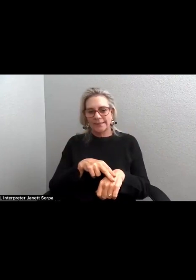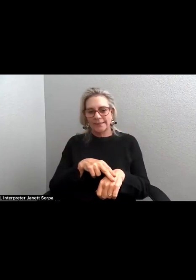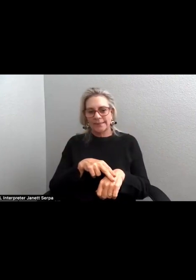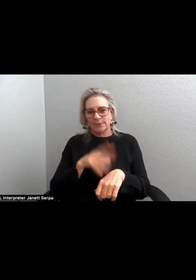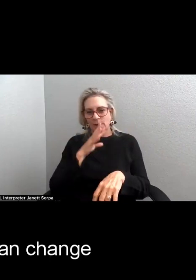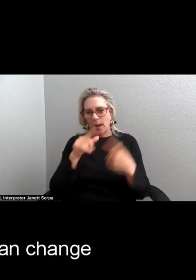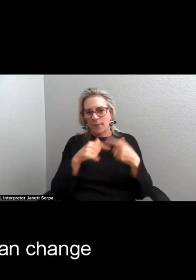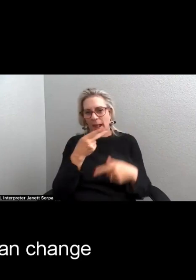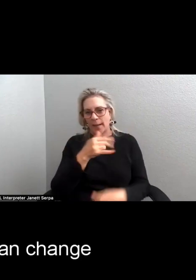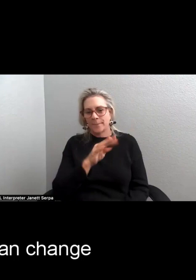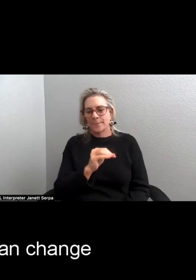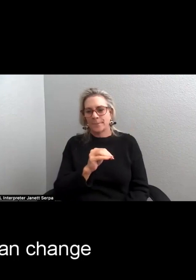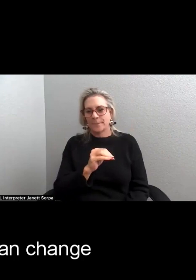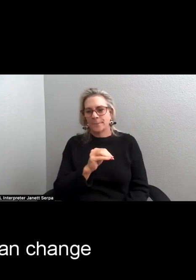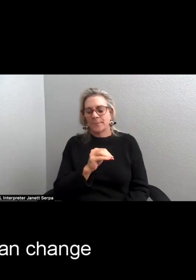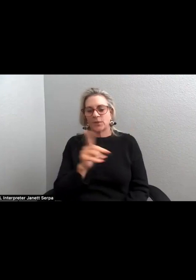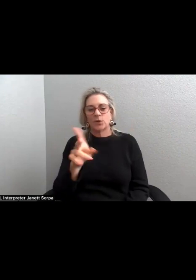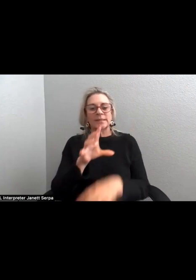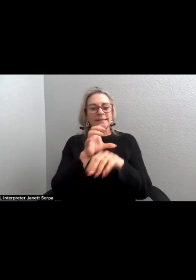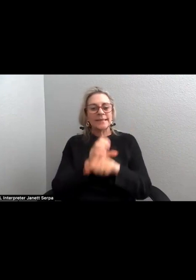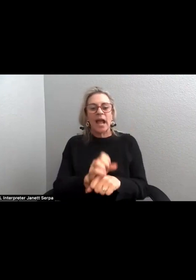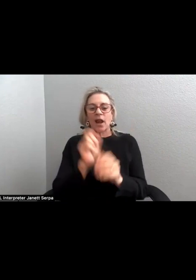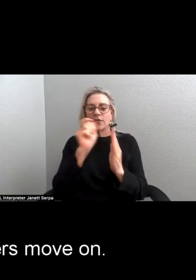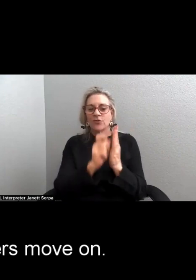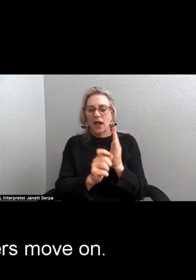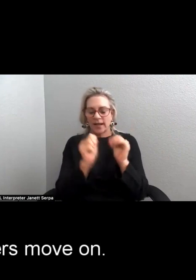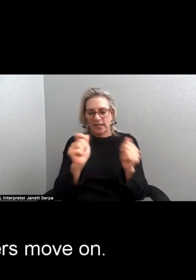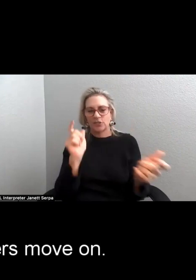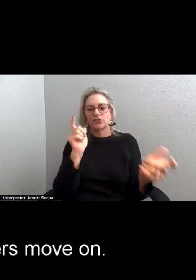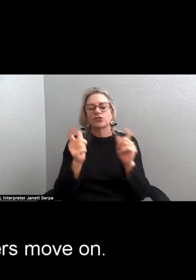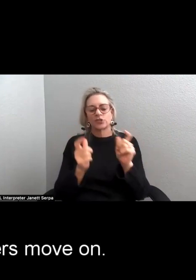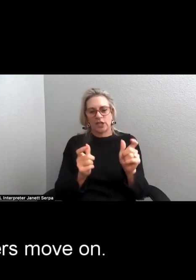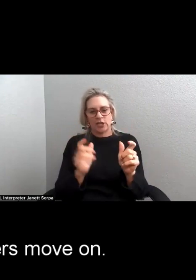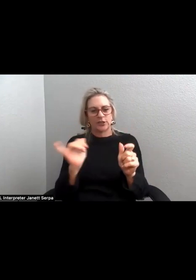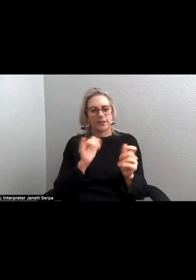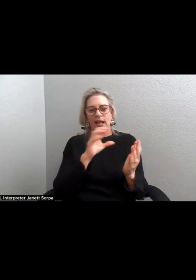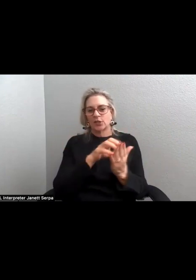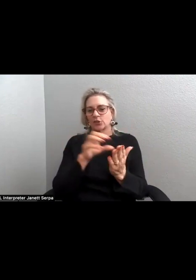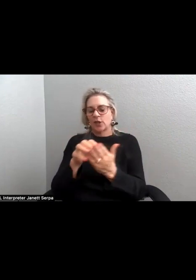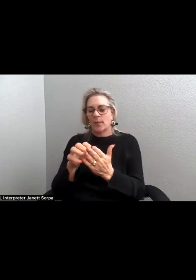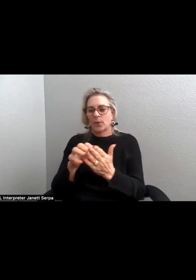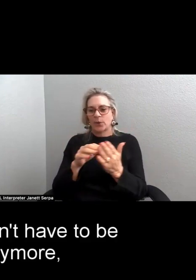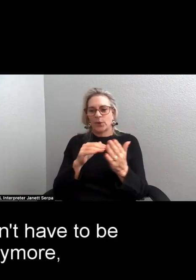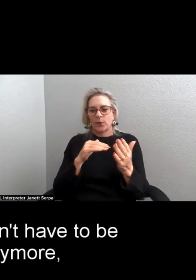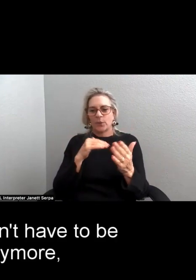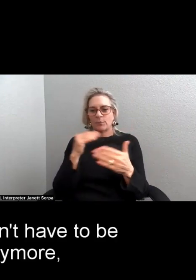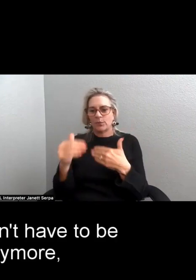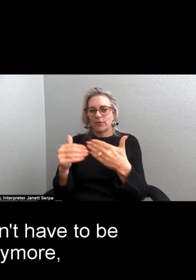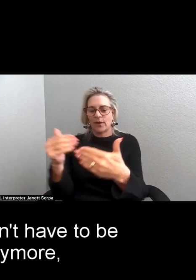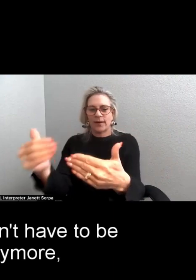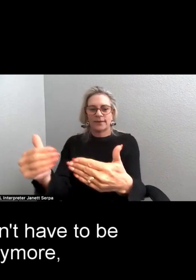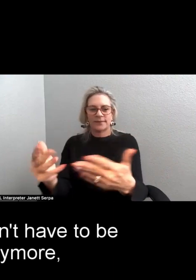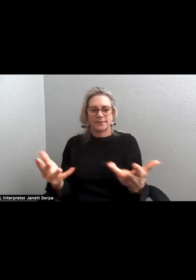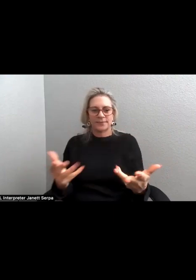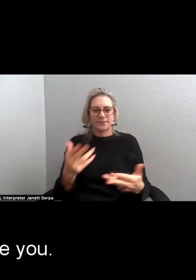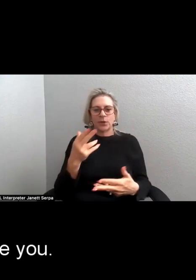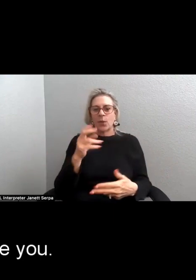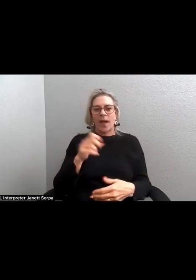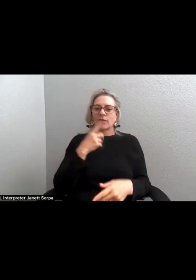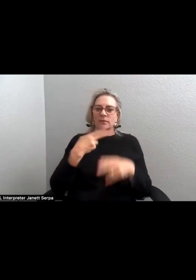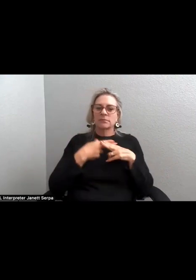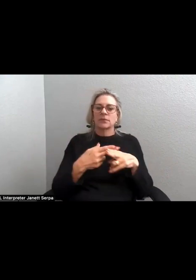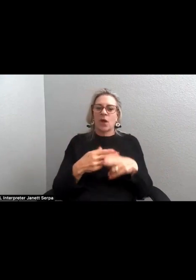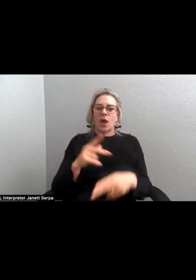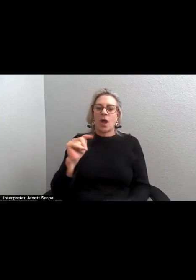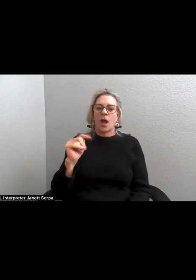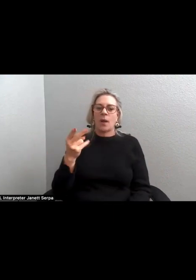So your style can change as the chapters move on. He doesn't have to be Theo anymore, he can be